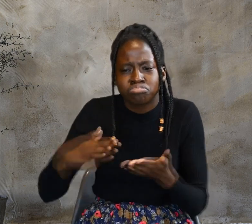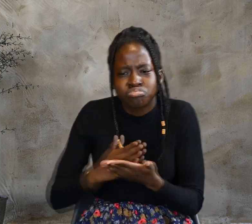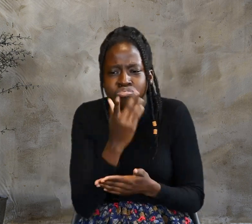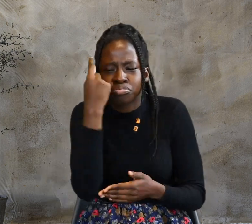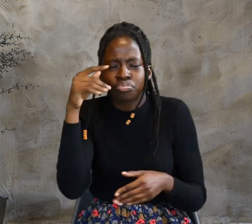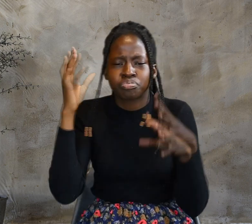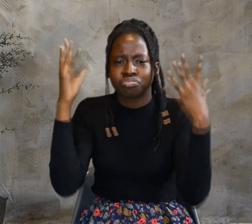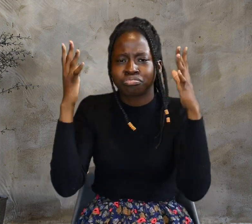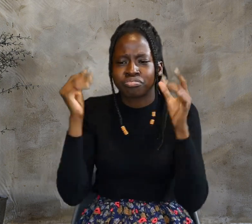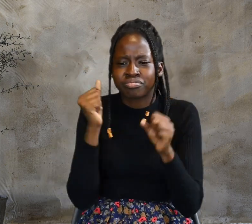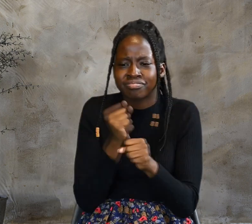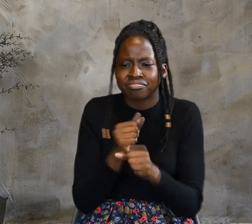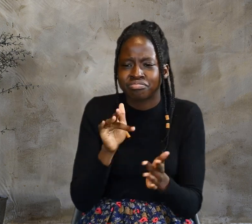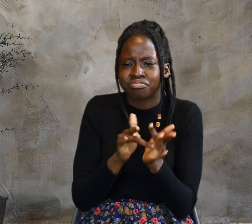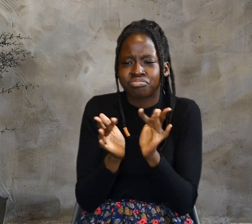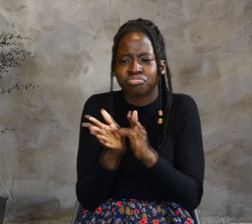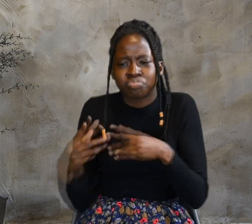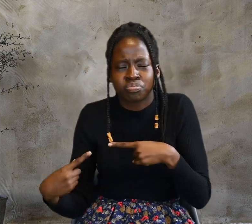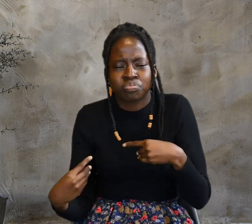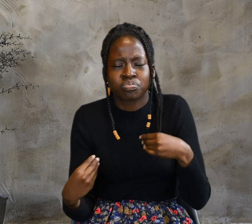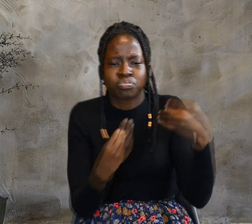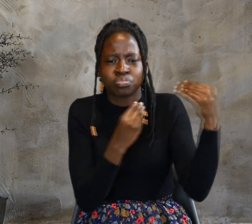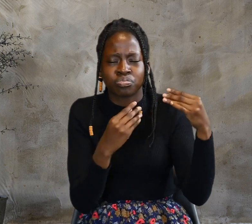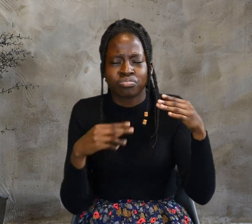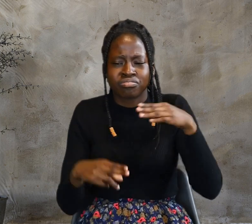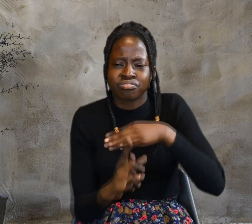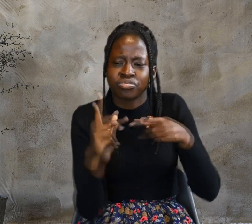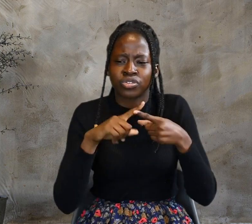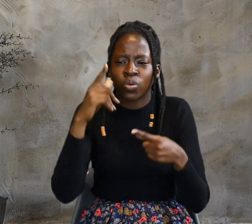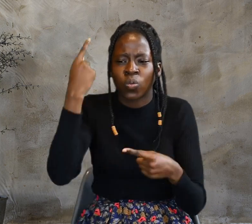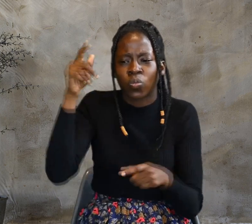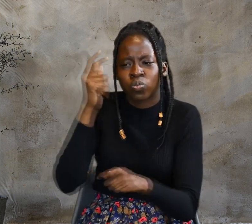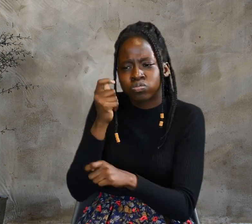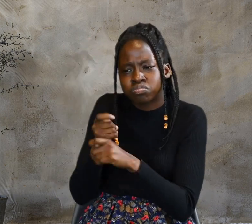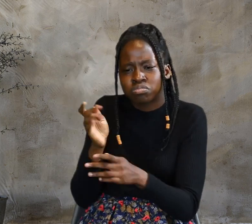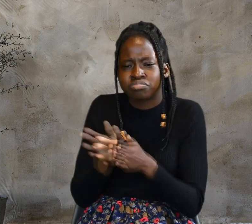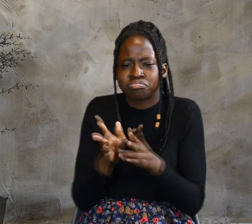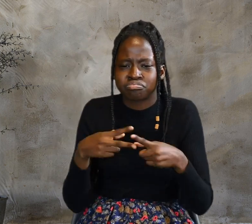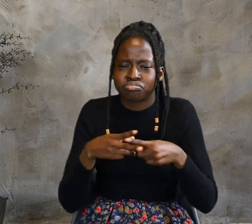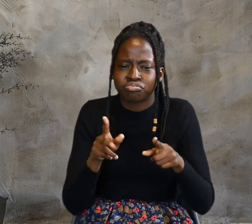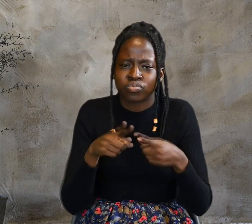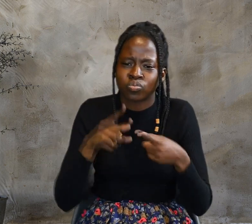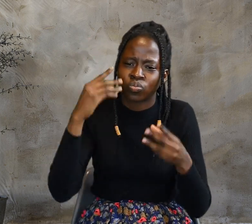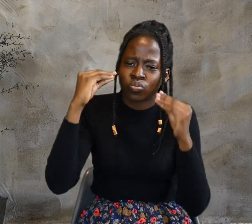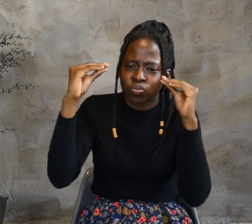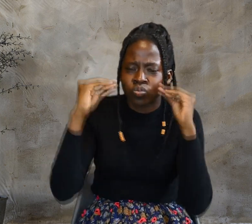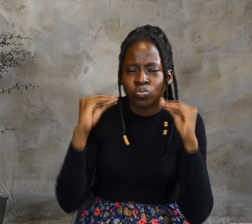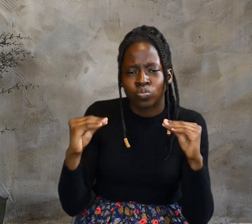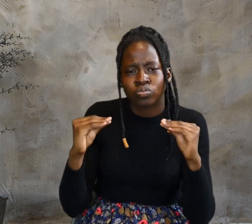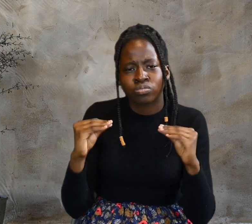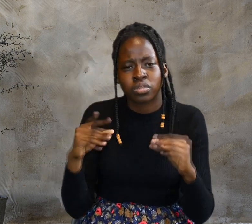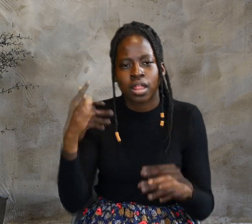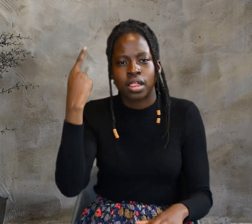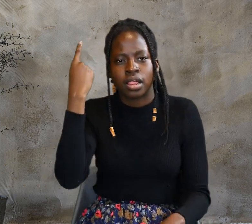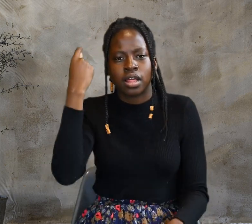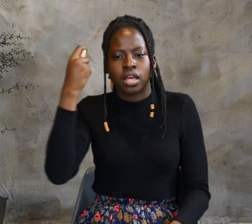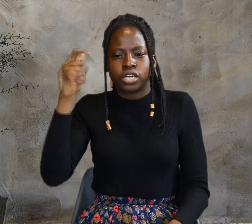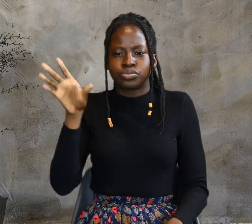Jesus go up to the temple courts and begin to teach. The Jews there were